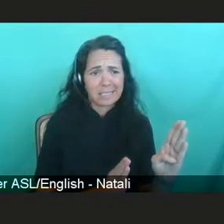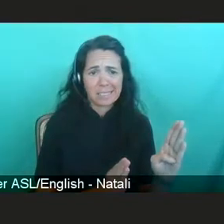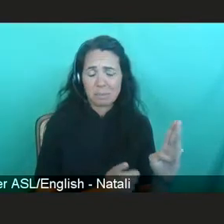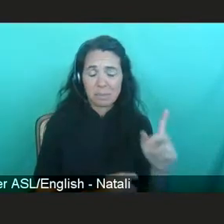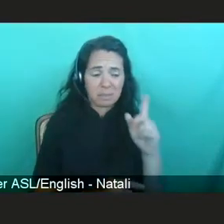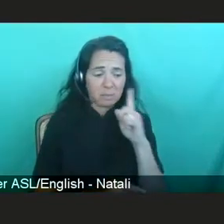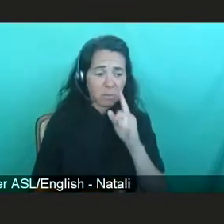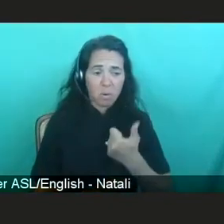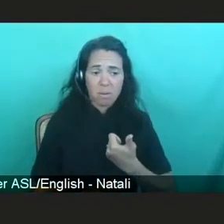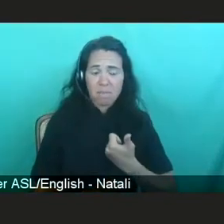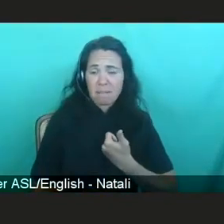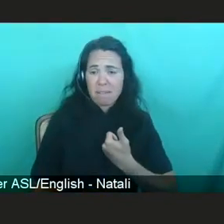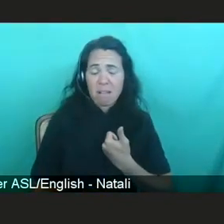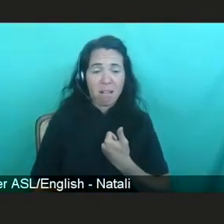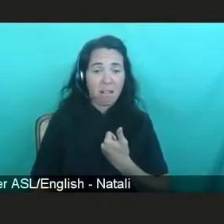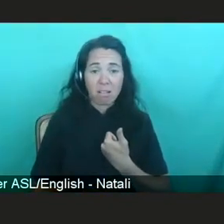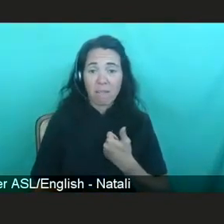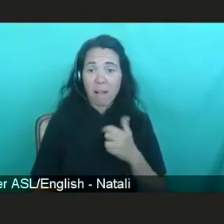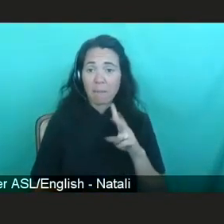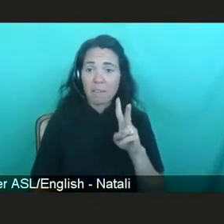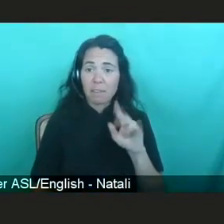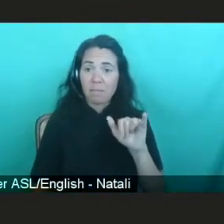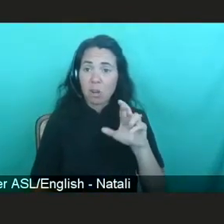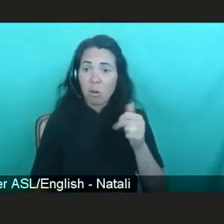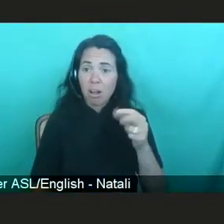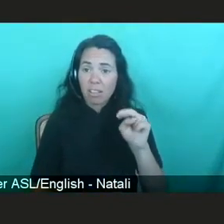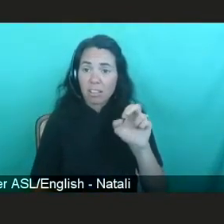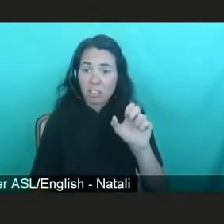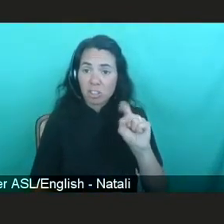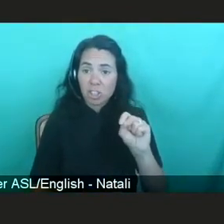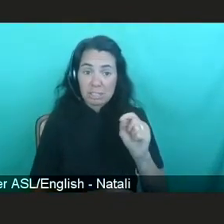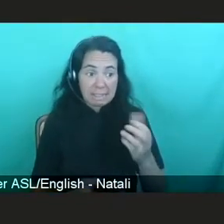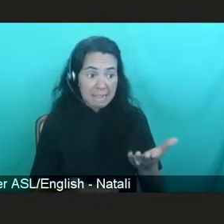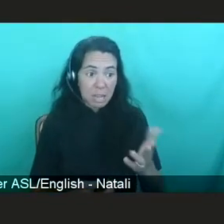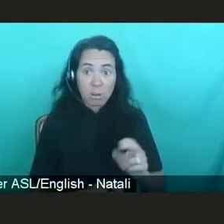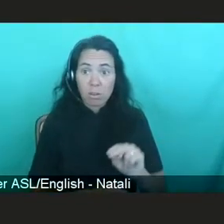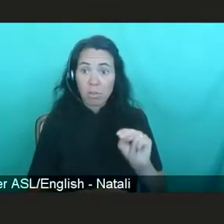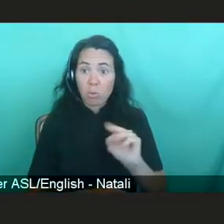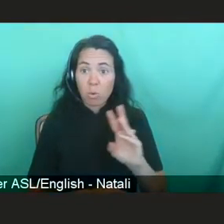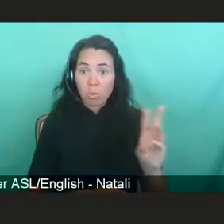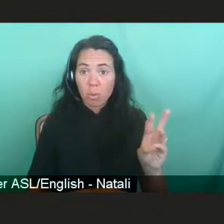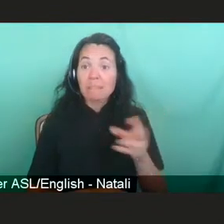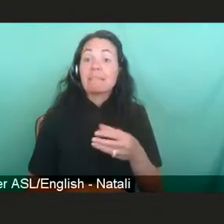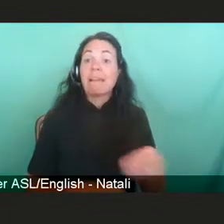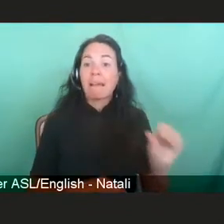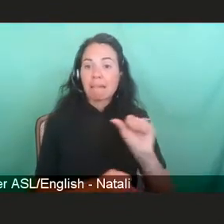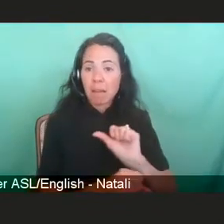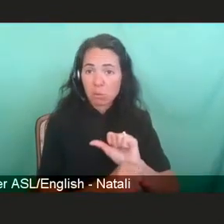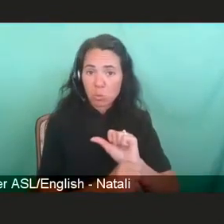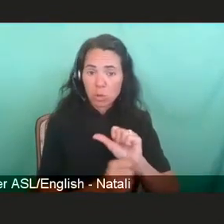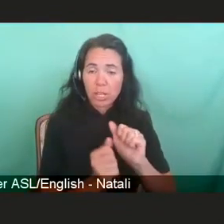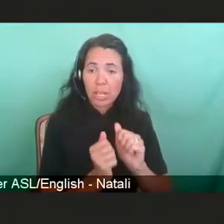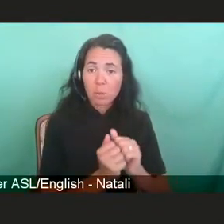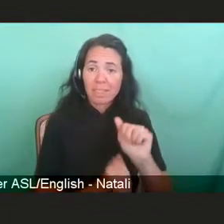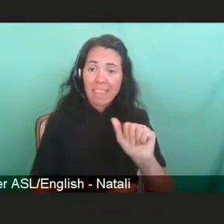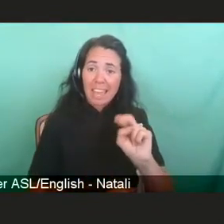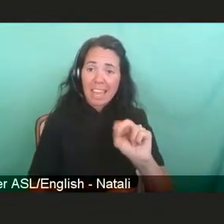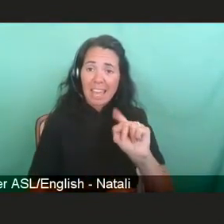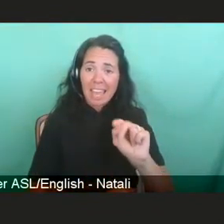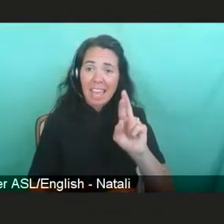was the virologist for the Northwest and also had worked with antivirals,